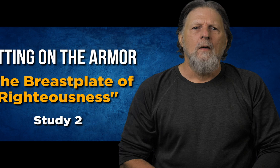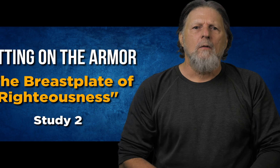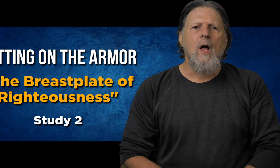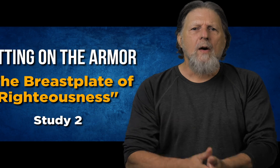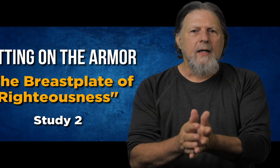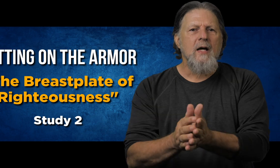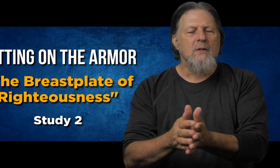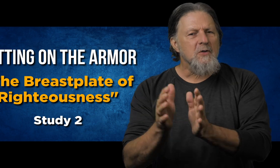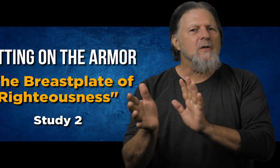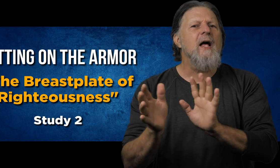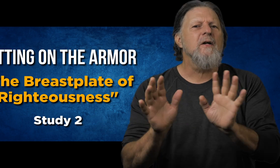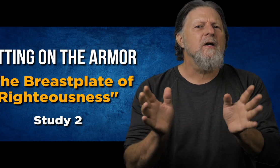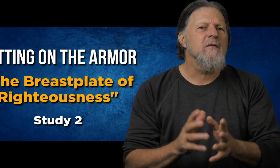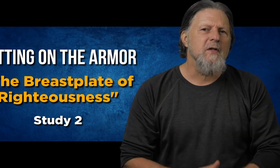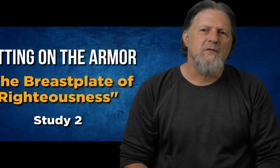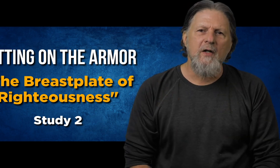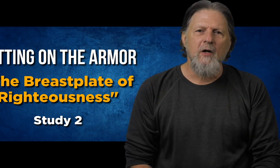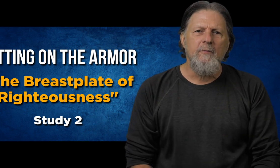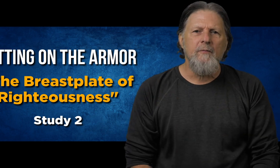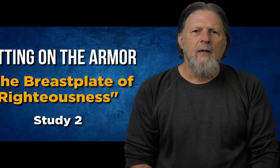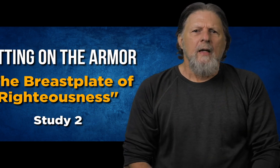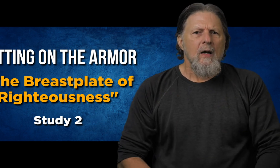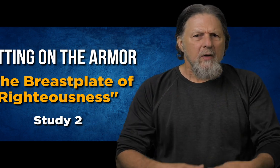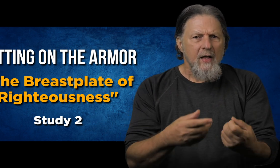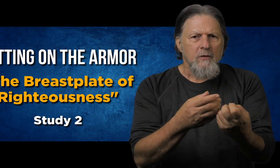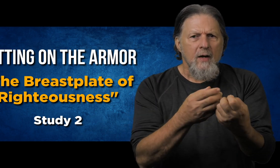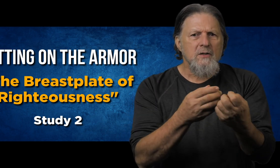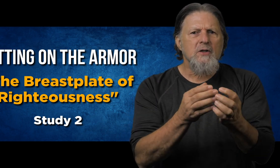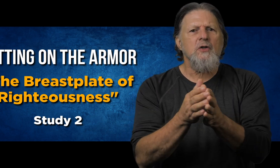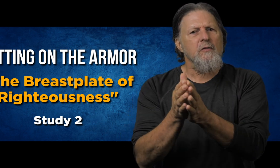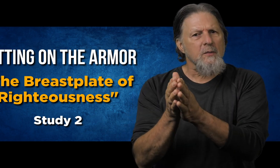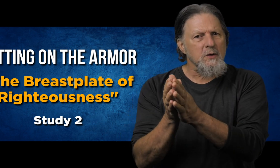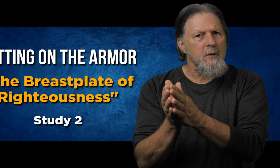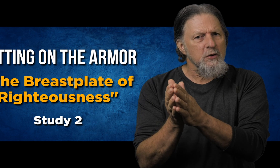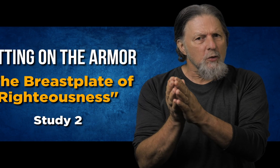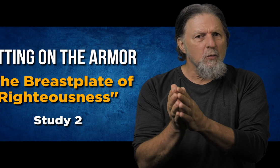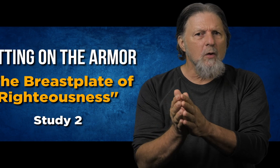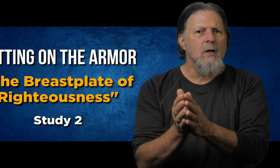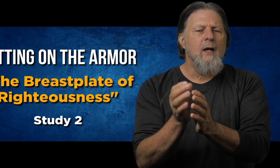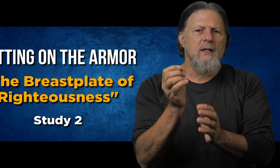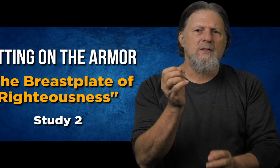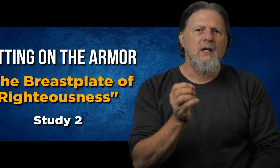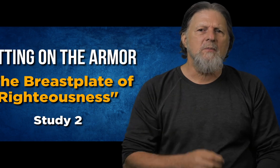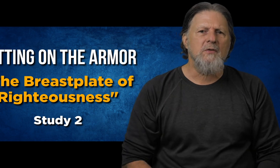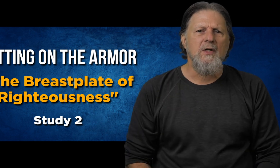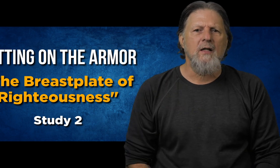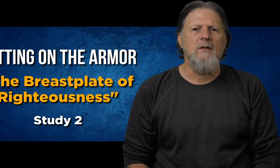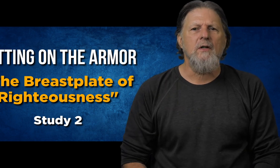Well, all right, guys. I'm so glad you're here for this video. And we've now transitioned from the spiritual war and the schemes of Satan to